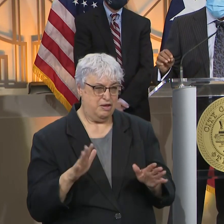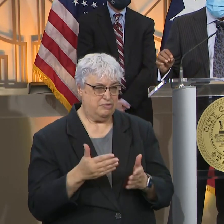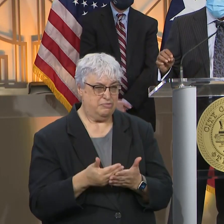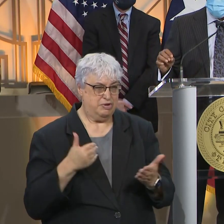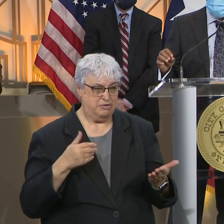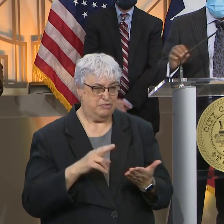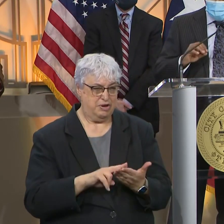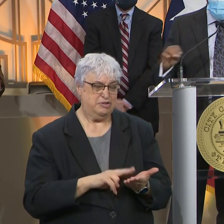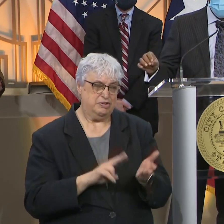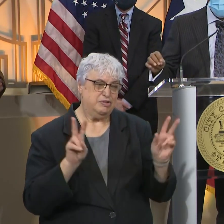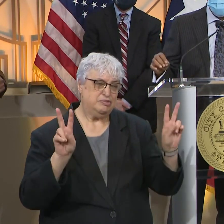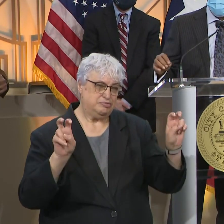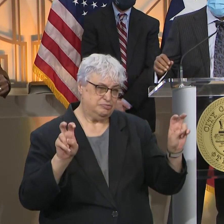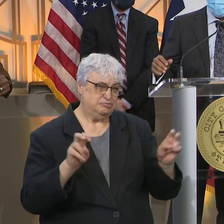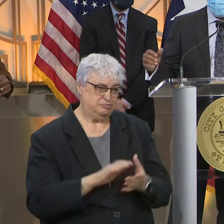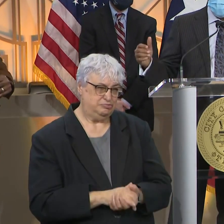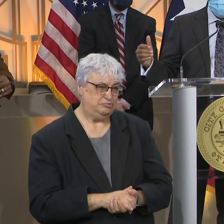-registered.